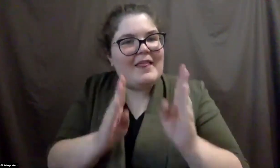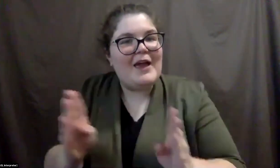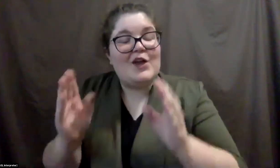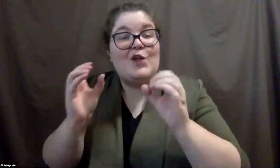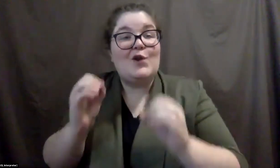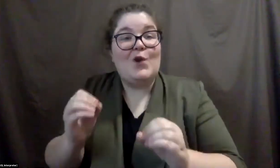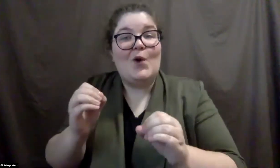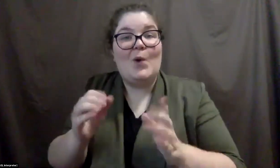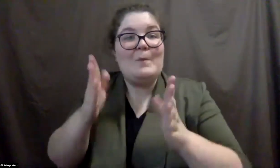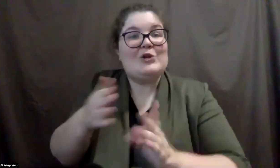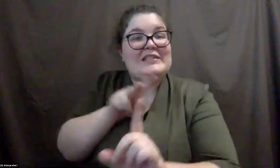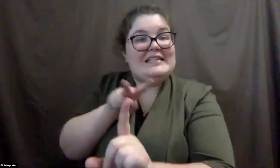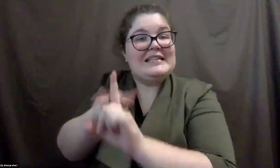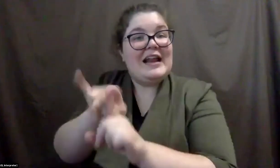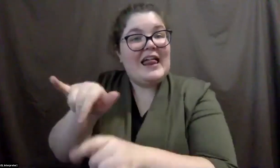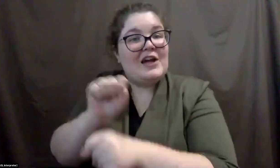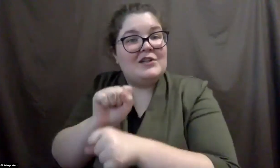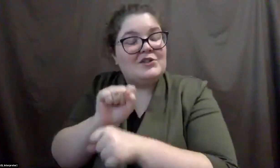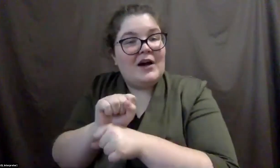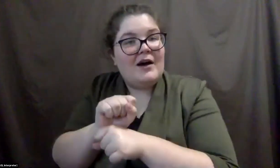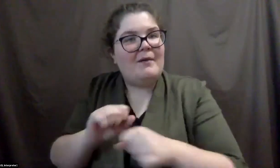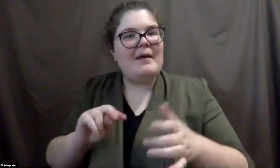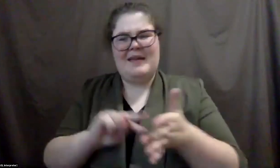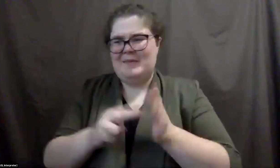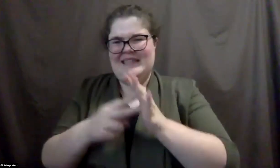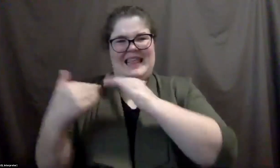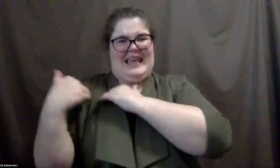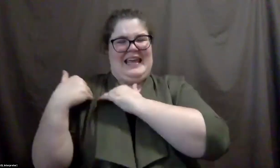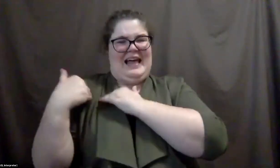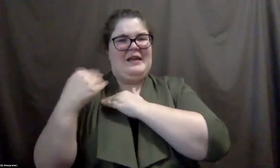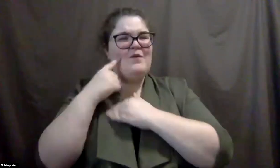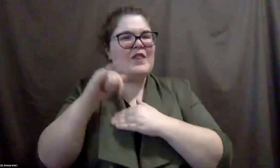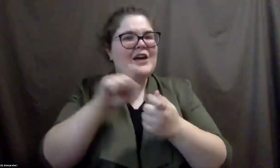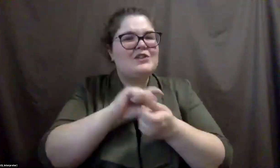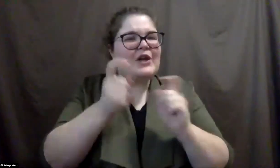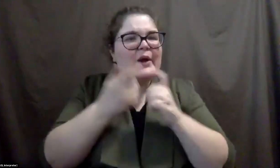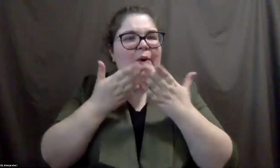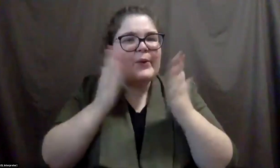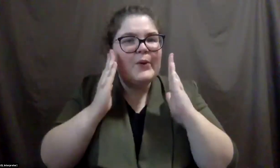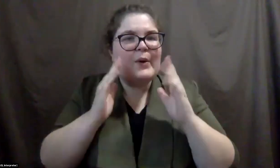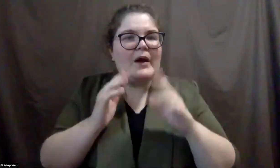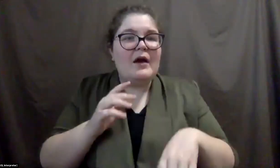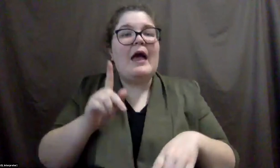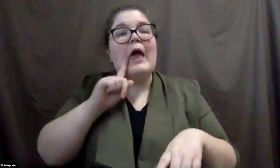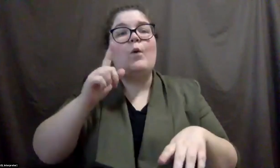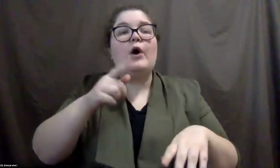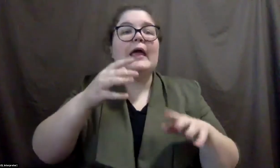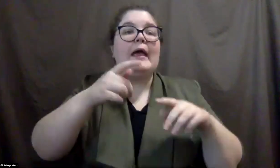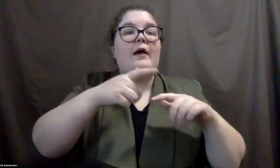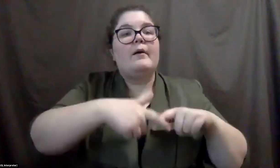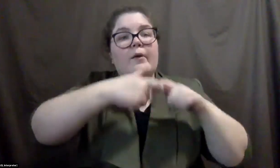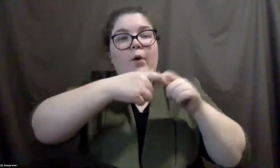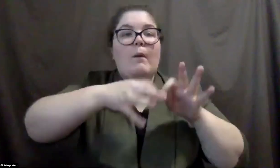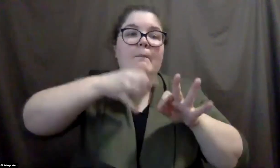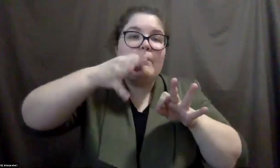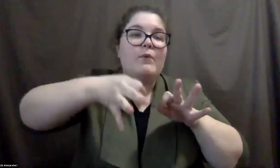been assigned the accountability to make sure those changes happen, things get shoved at the back burner a lot. The smaller, especially